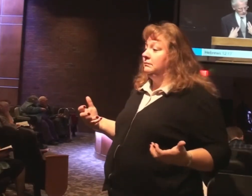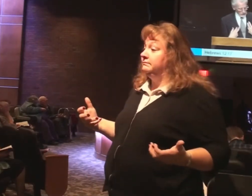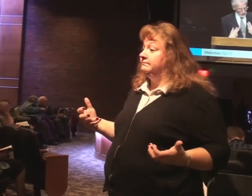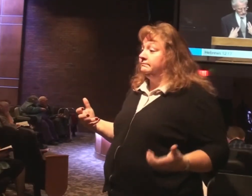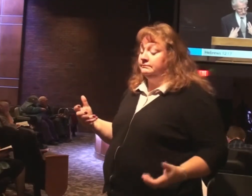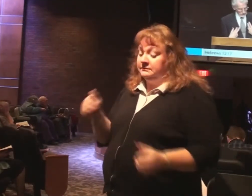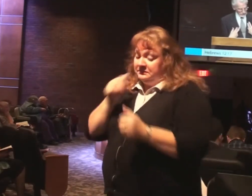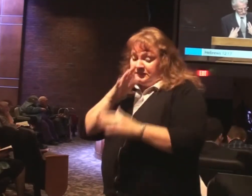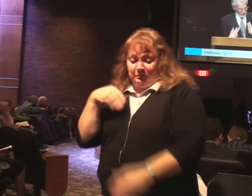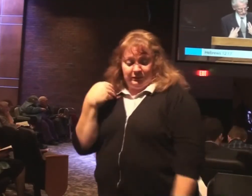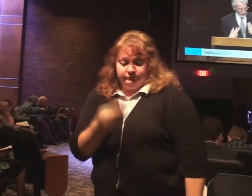blessing.